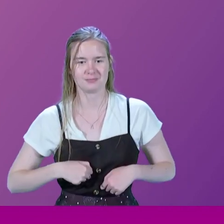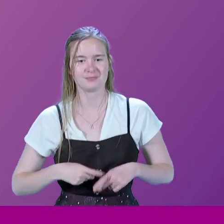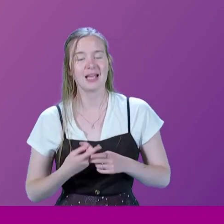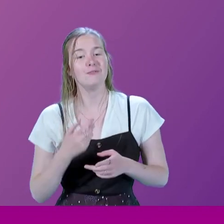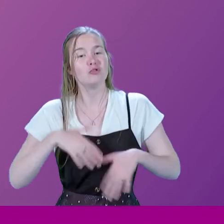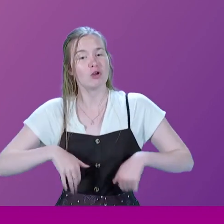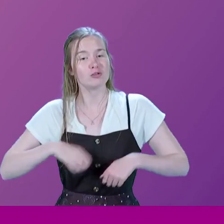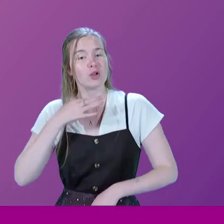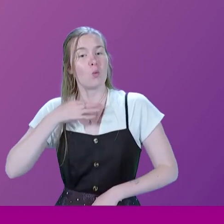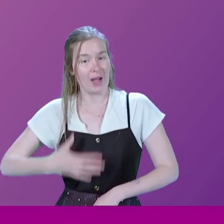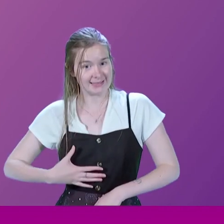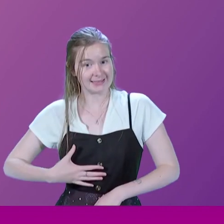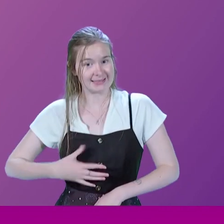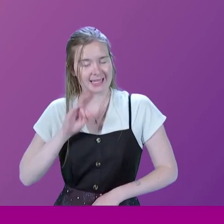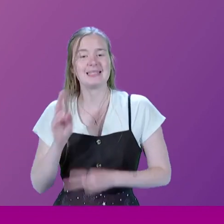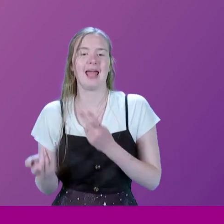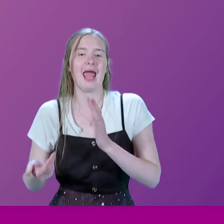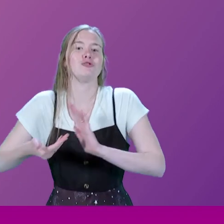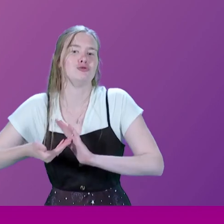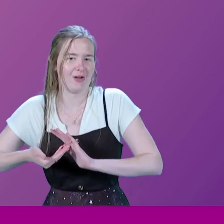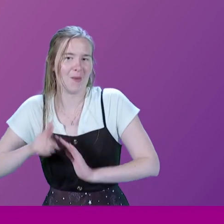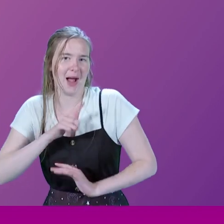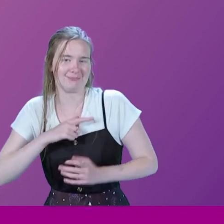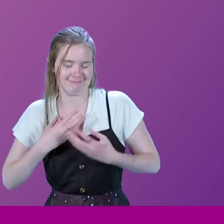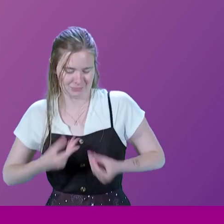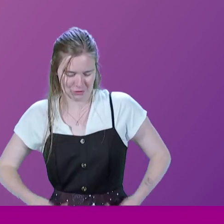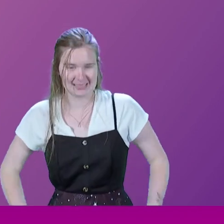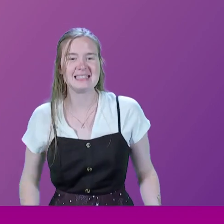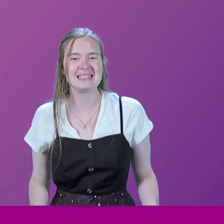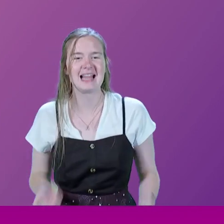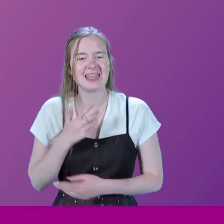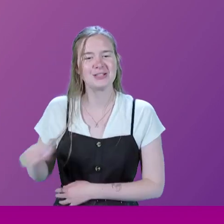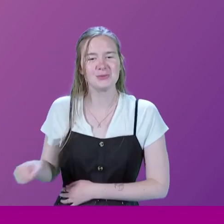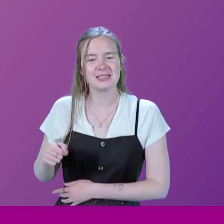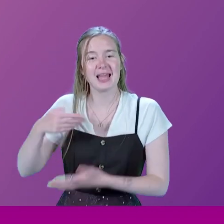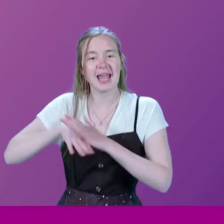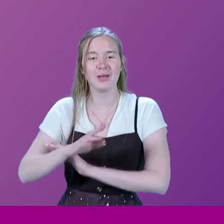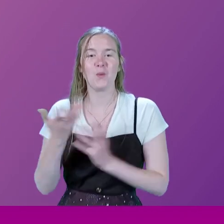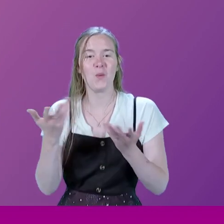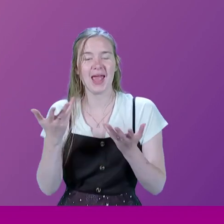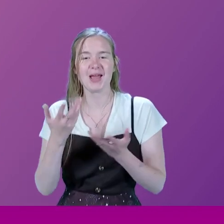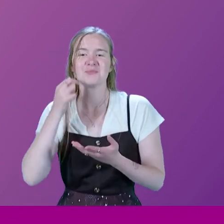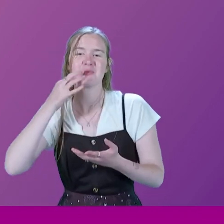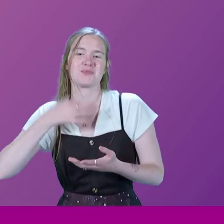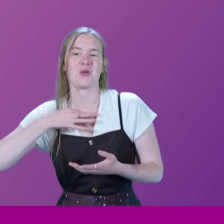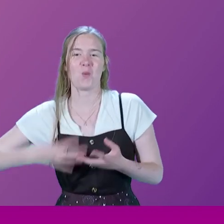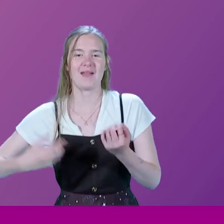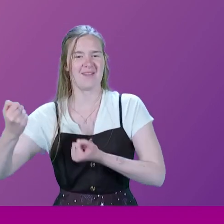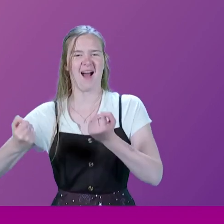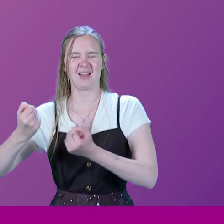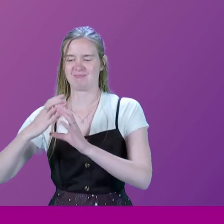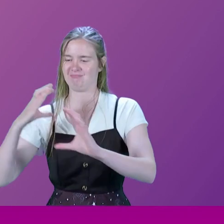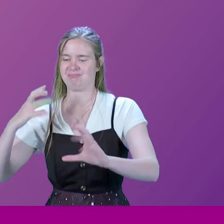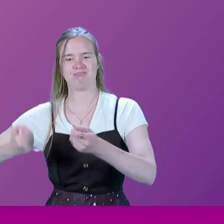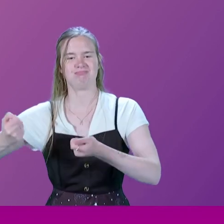spare pair of trousers, because they'll get dirty. And that's in a suitcase, and that's in a white van. And the white van